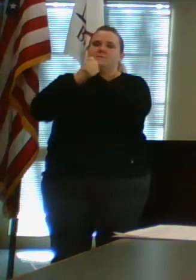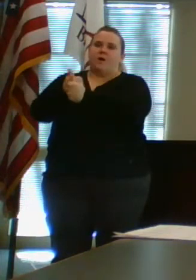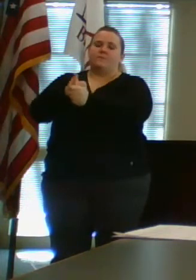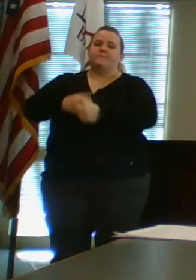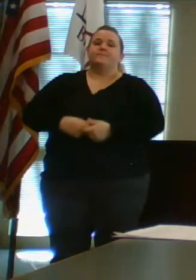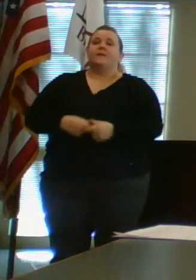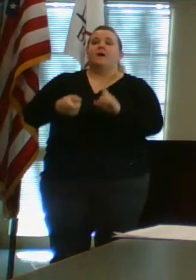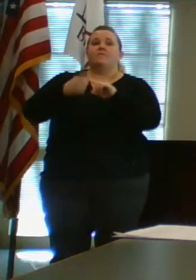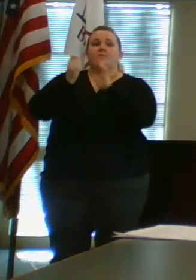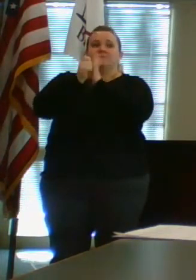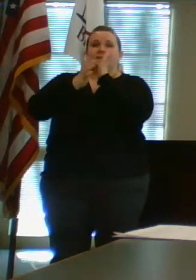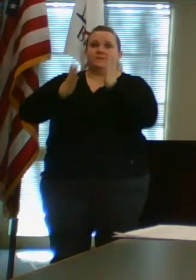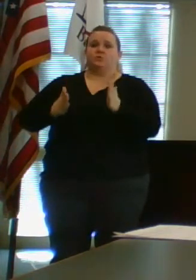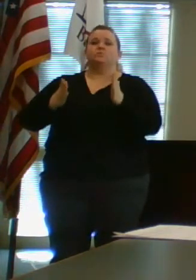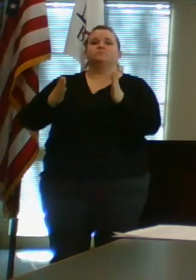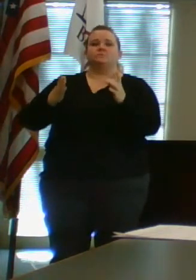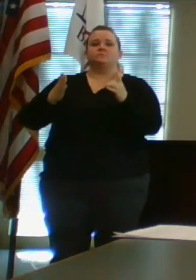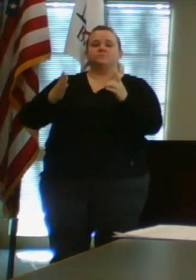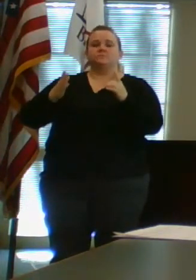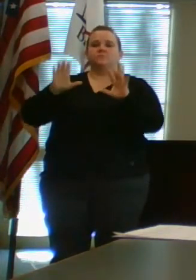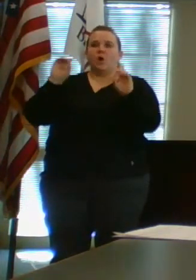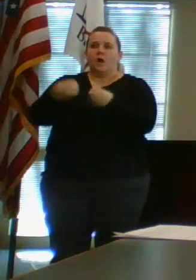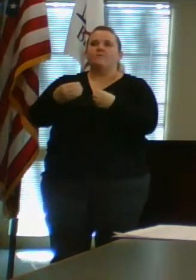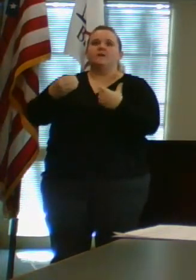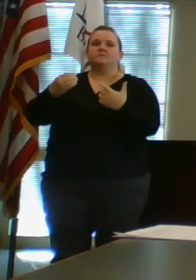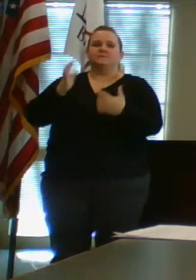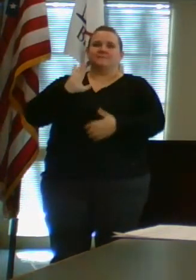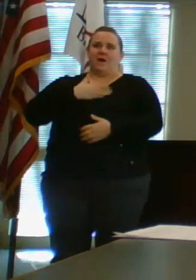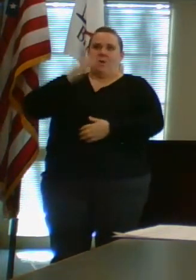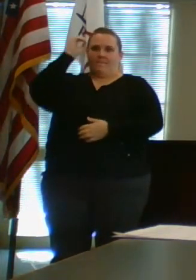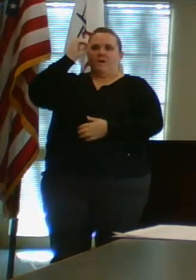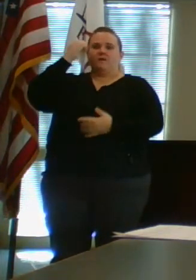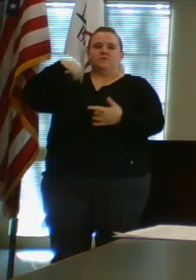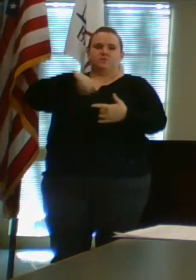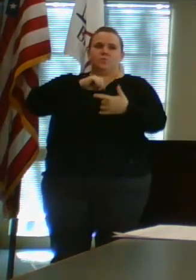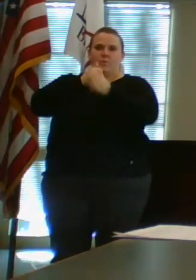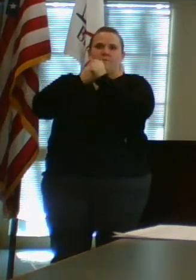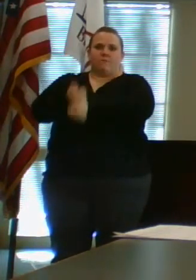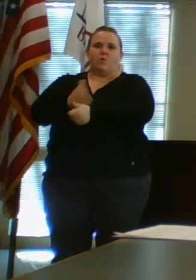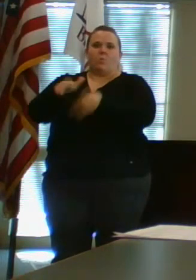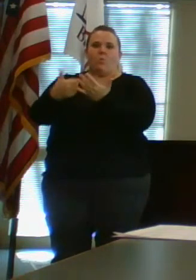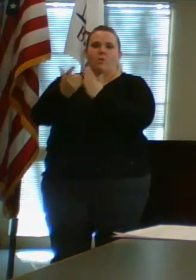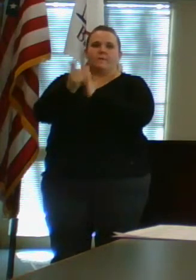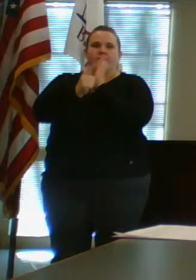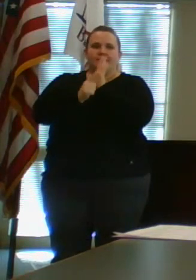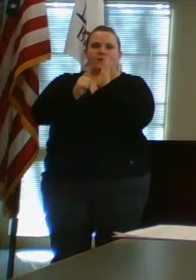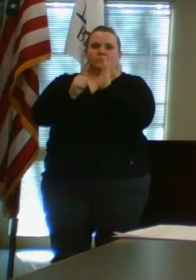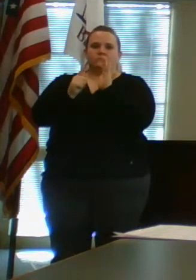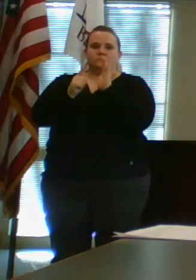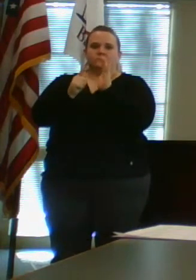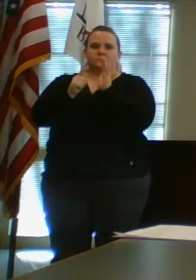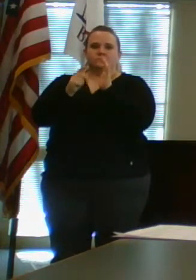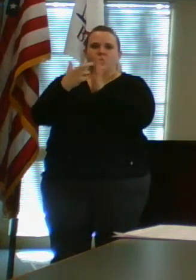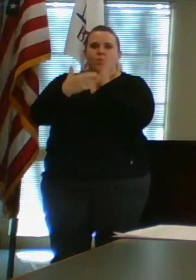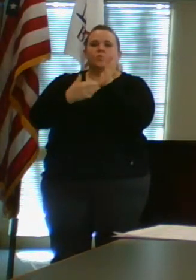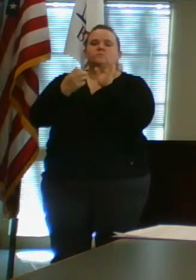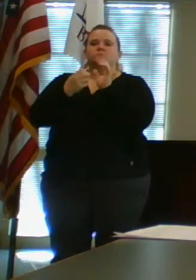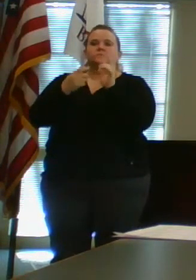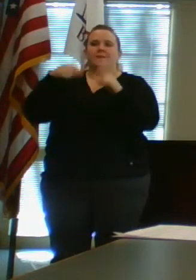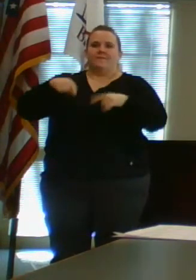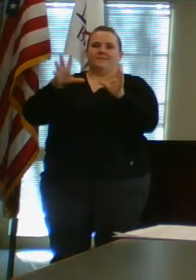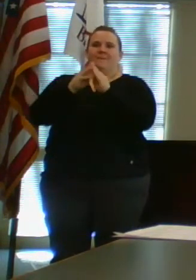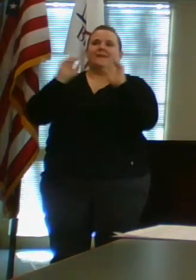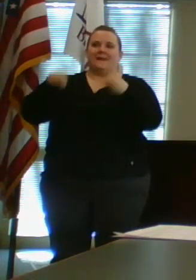the solicitor's office, it's our opinion that we do fit within the legal permissions at this time that this meeting can be held in pursuing